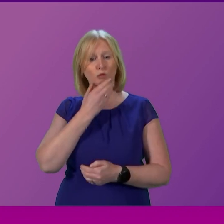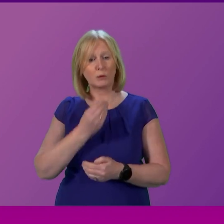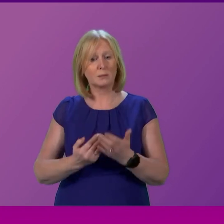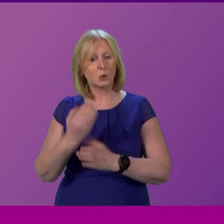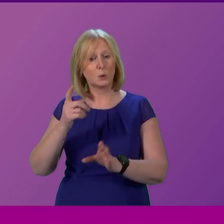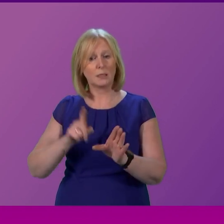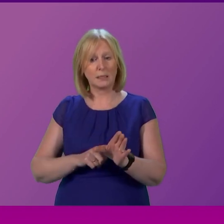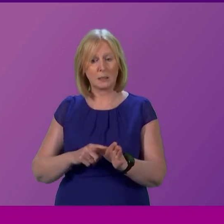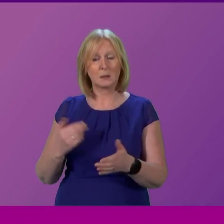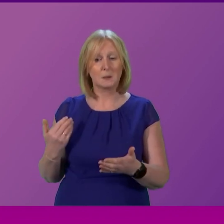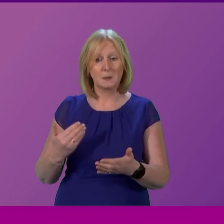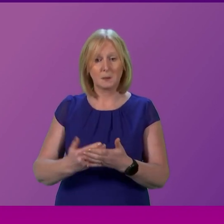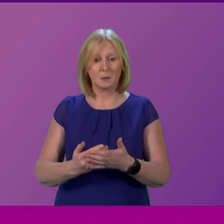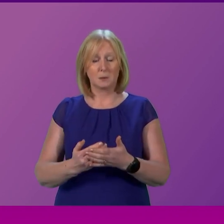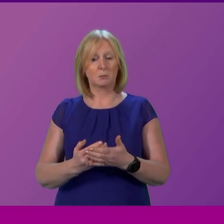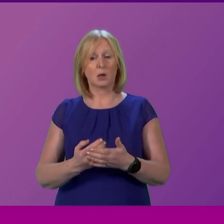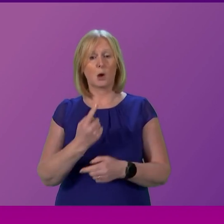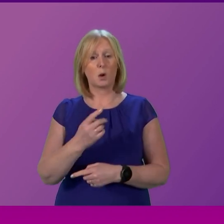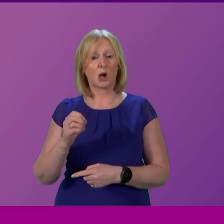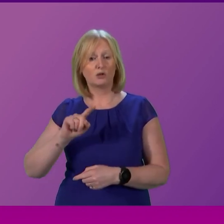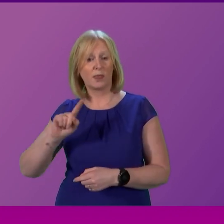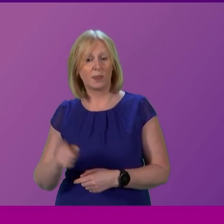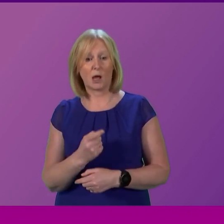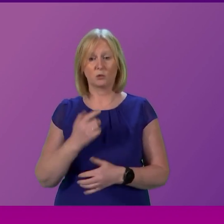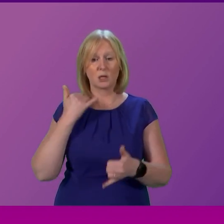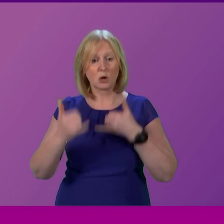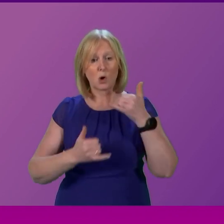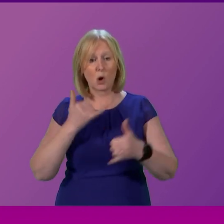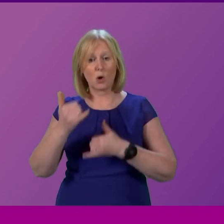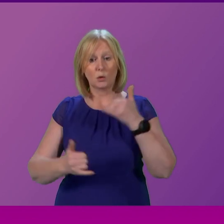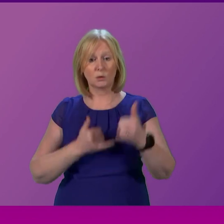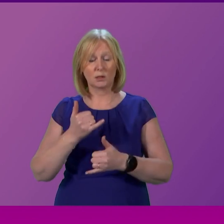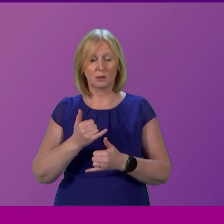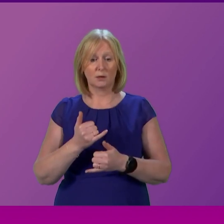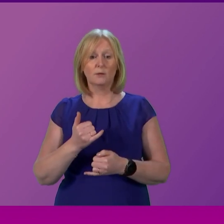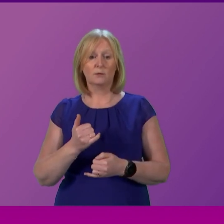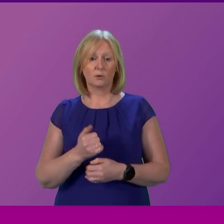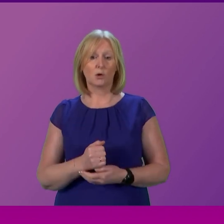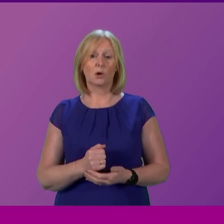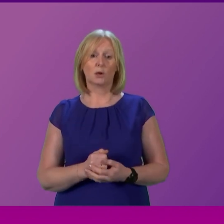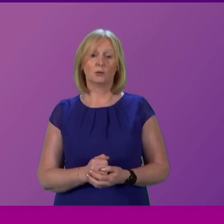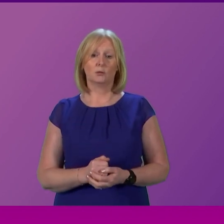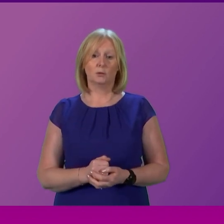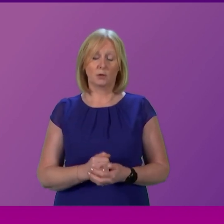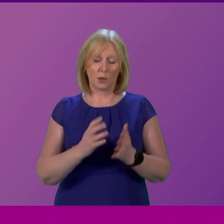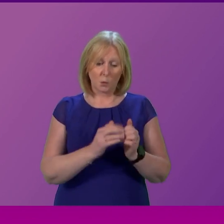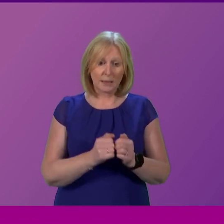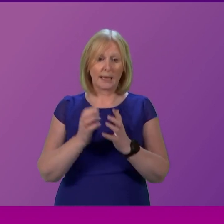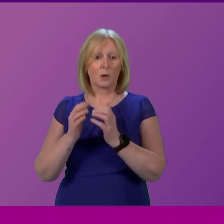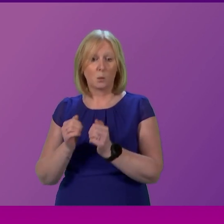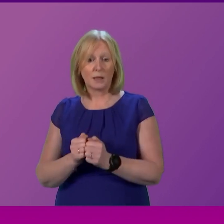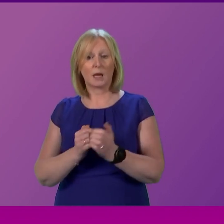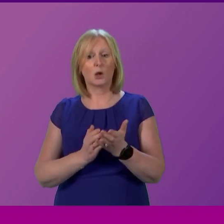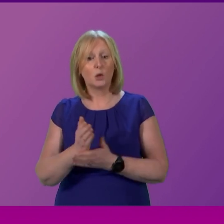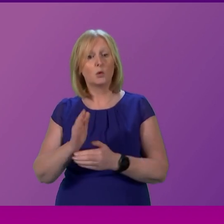reference to the almost 100,000 calls that NHS 24 received over the two four day weekends or holiday periods